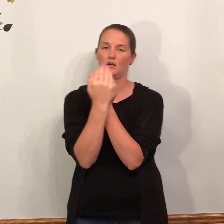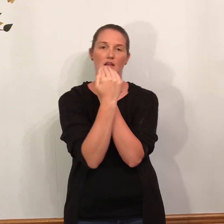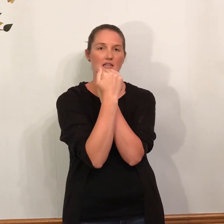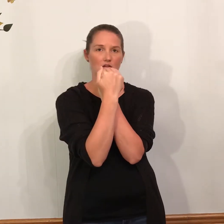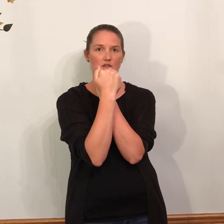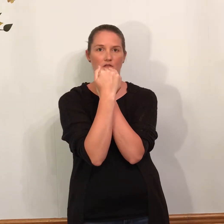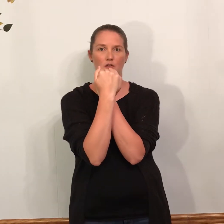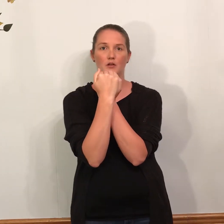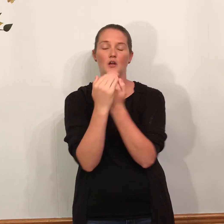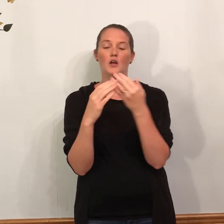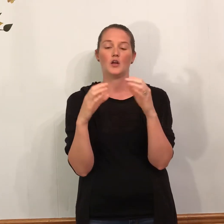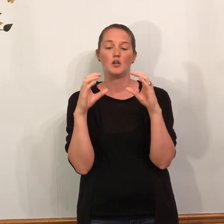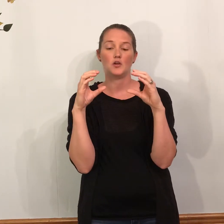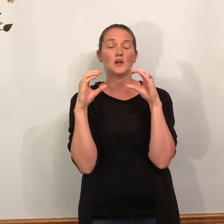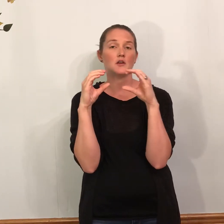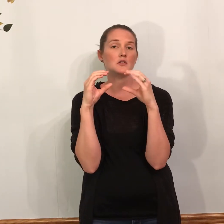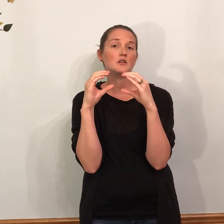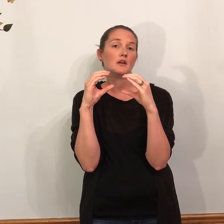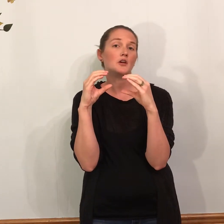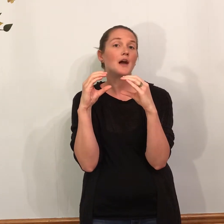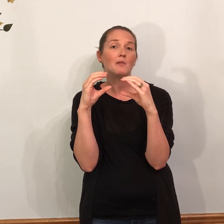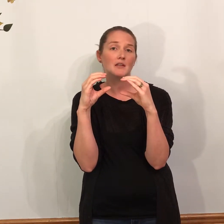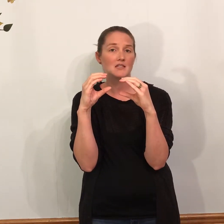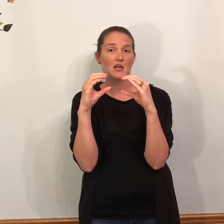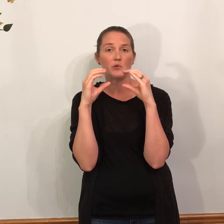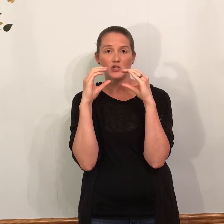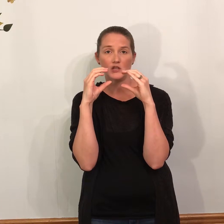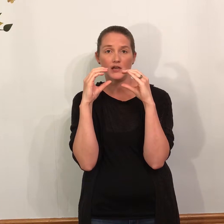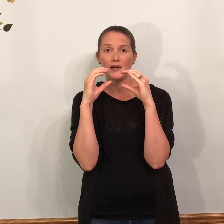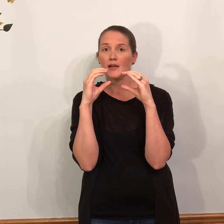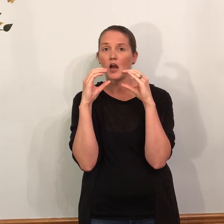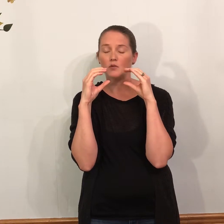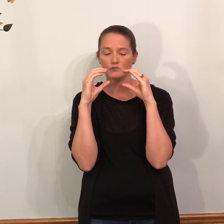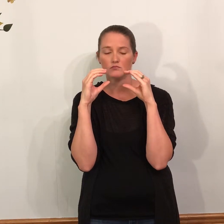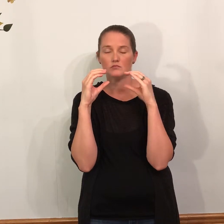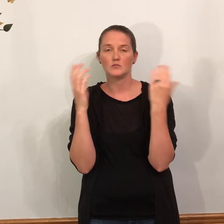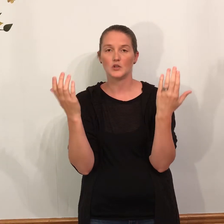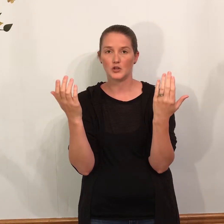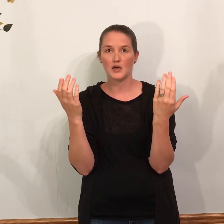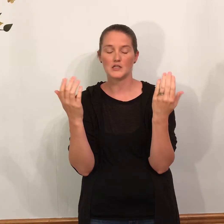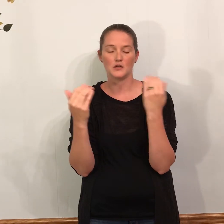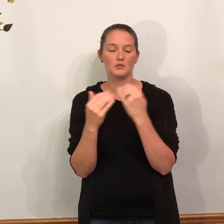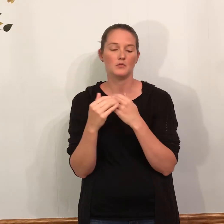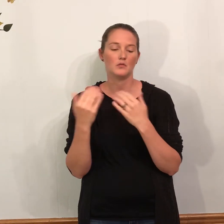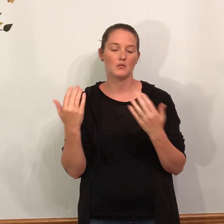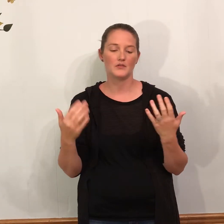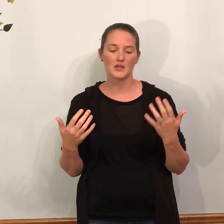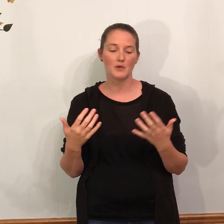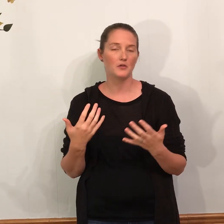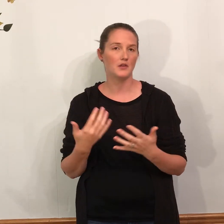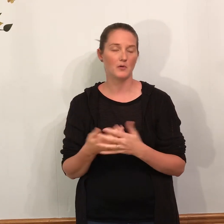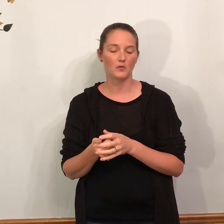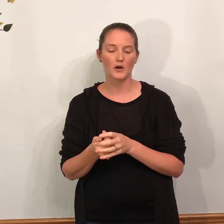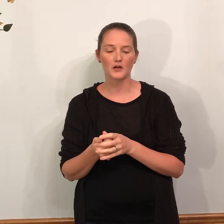That's how I was going to look. You can also do like you're grabbing a sandwich and eating it. can do that too. I've both. They both work.